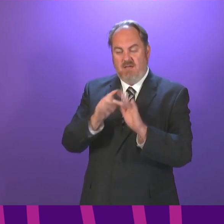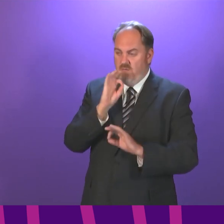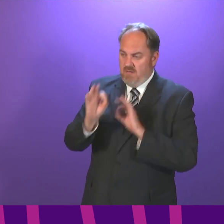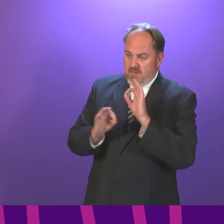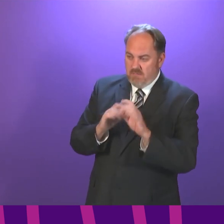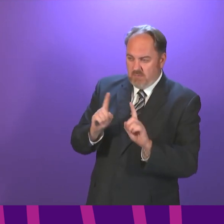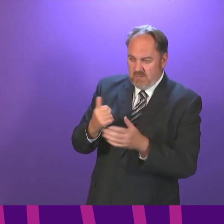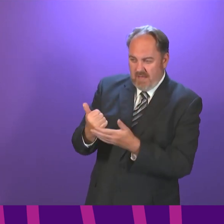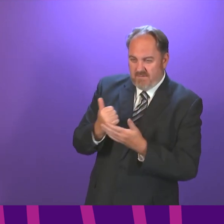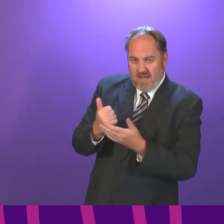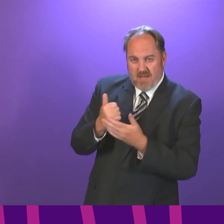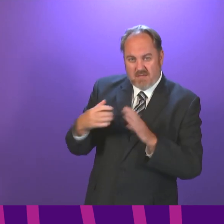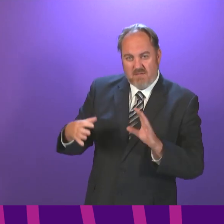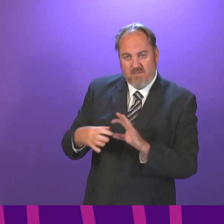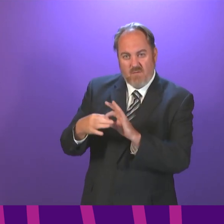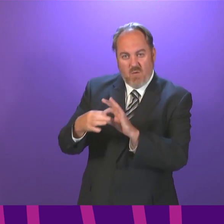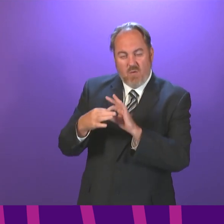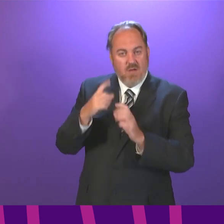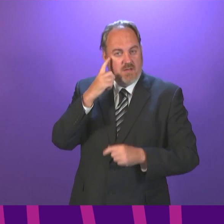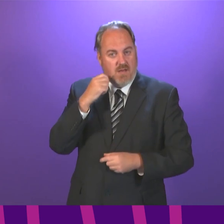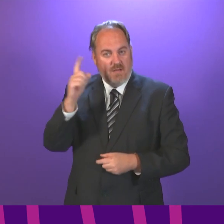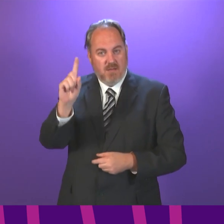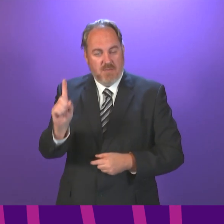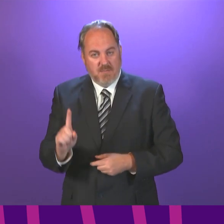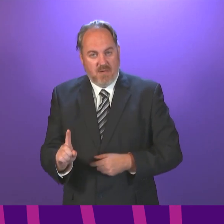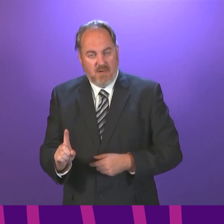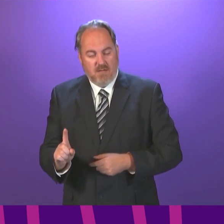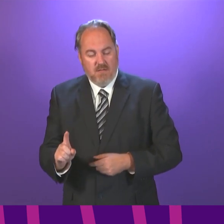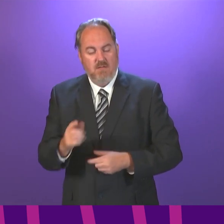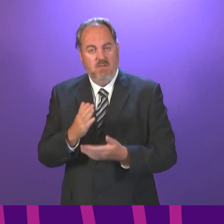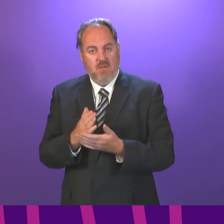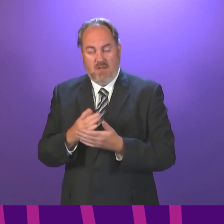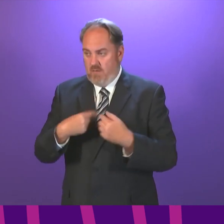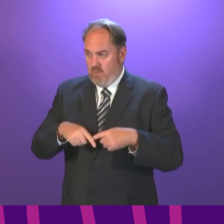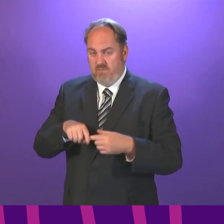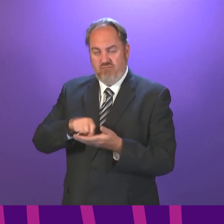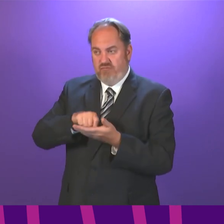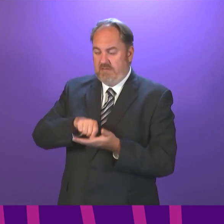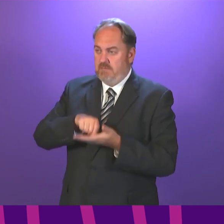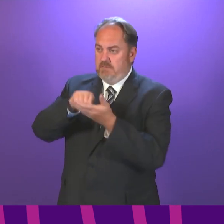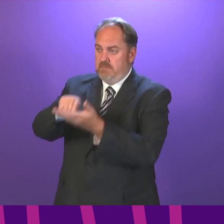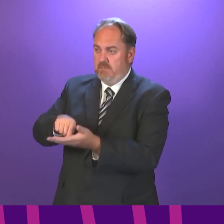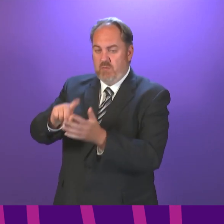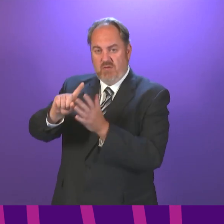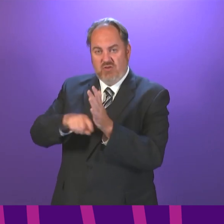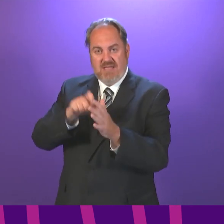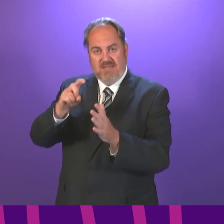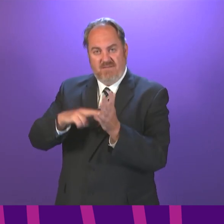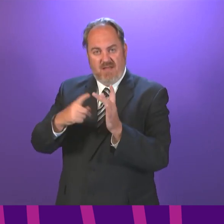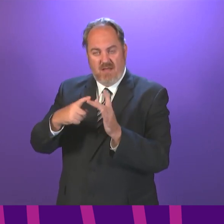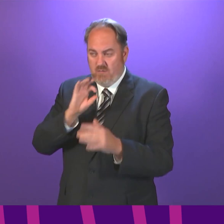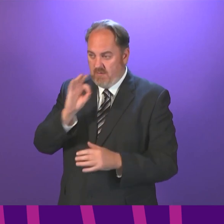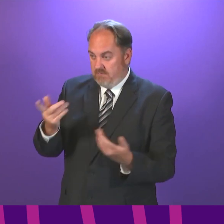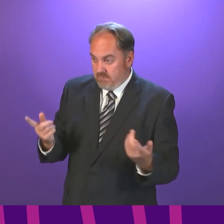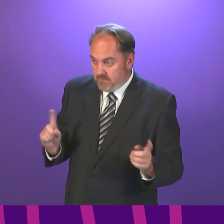vaccination for young people. know our own Chief Medical Officer has also written to the JCVI. I